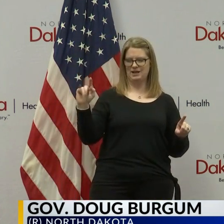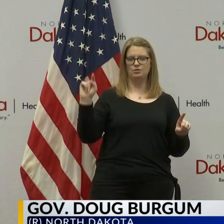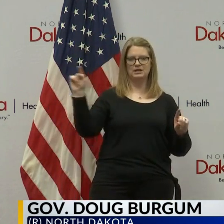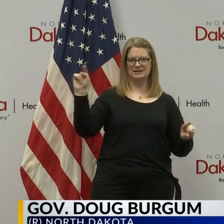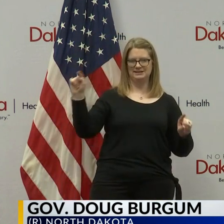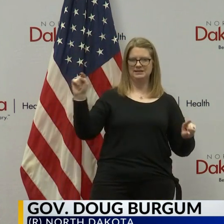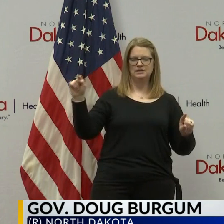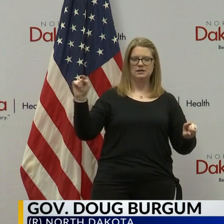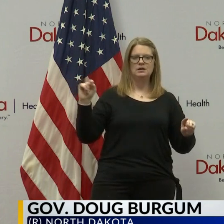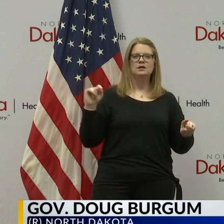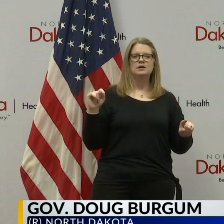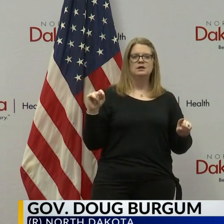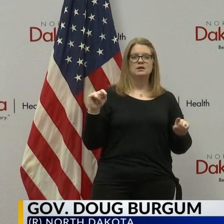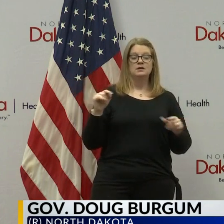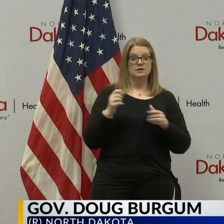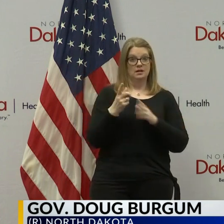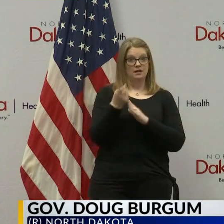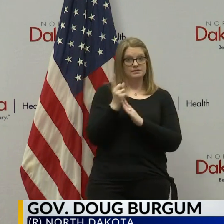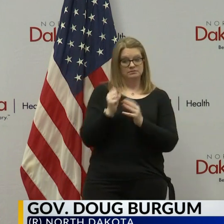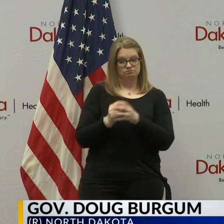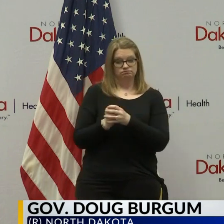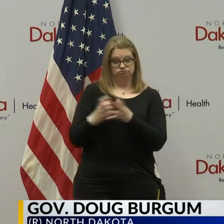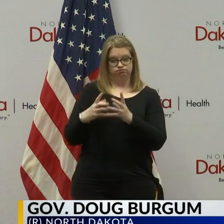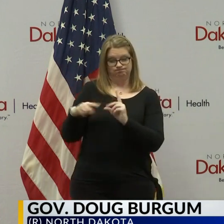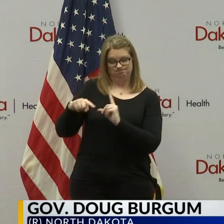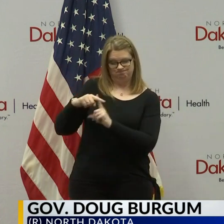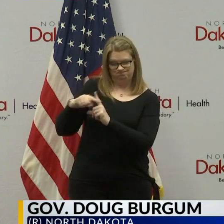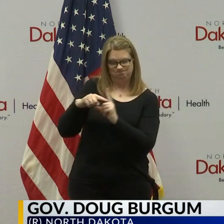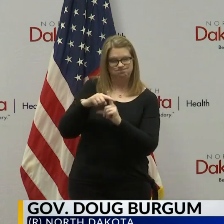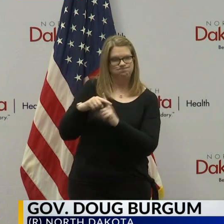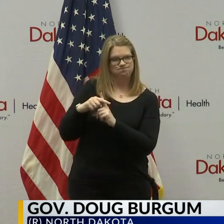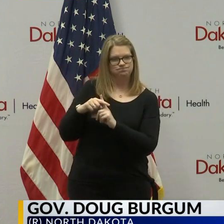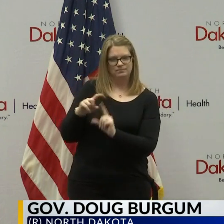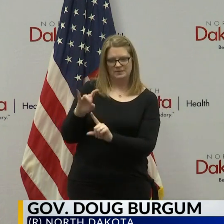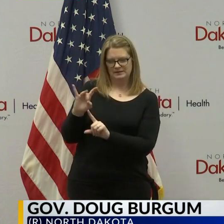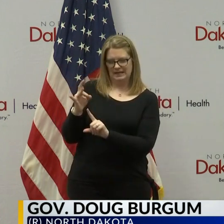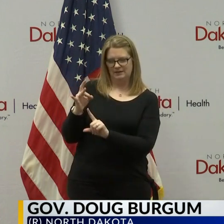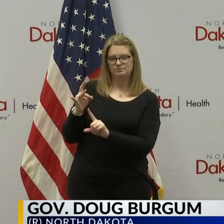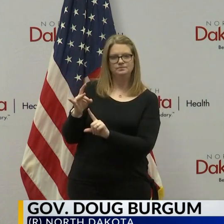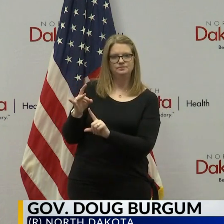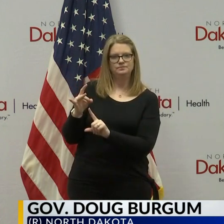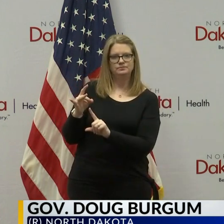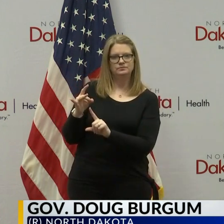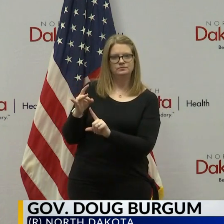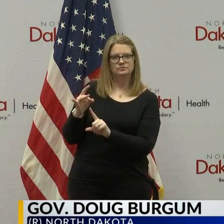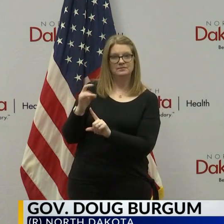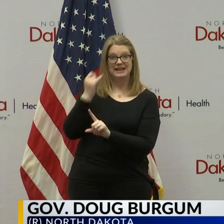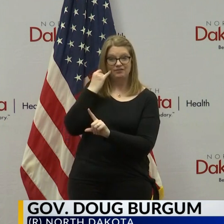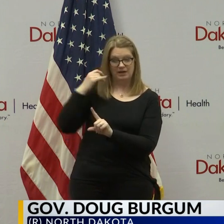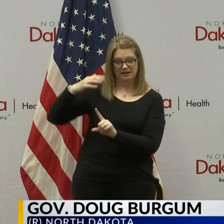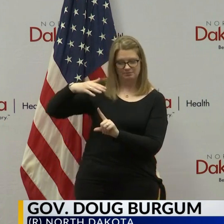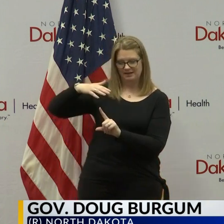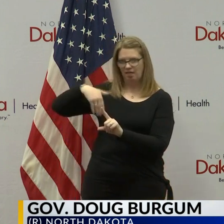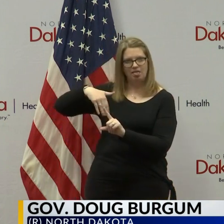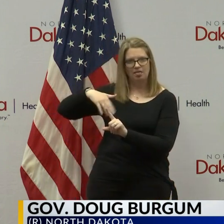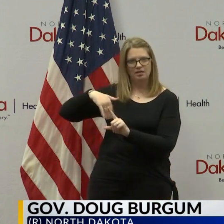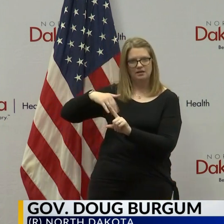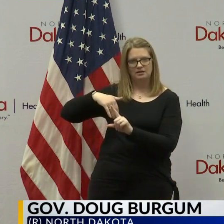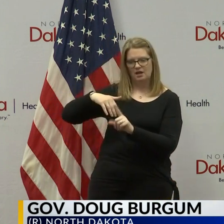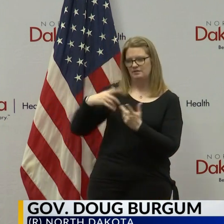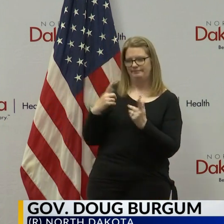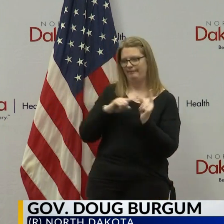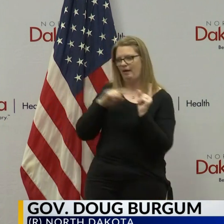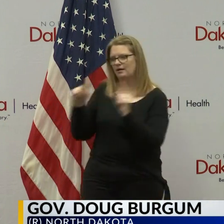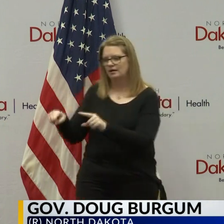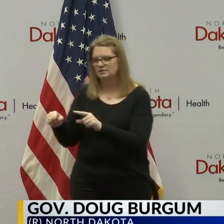when you have a group of positives, like we had those eight, if we hadn't gone up and said, we're going to do 425